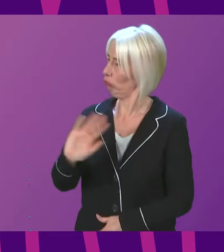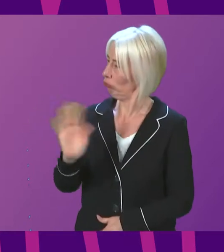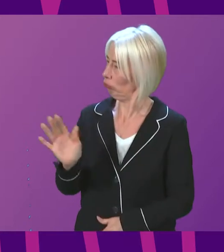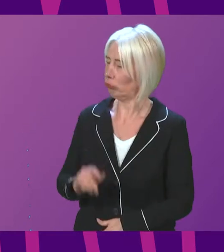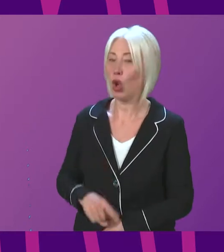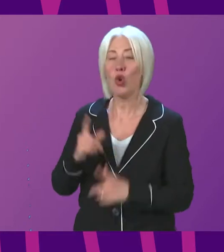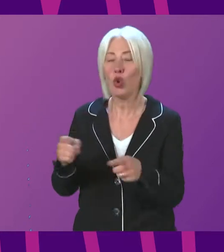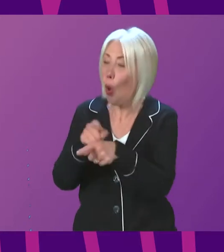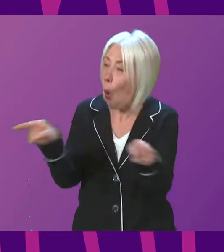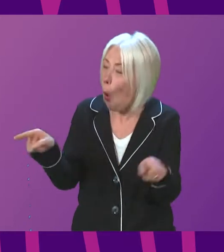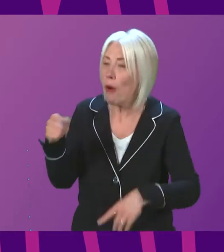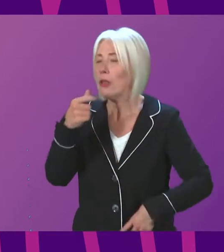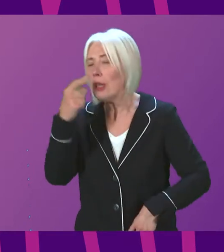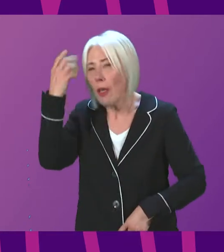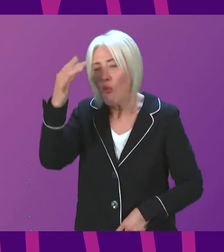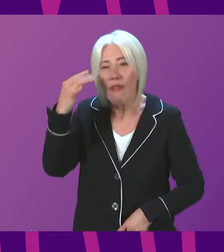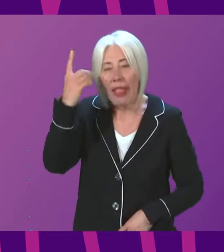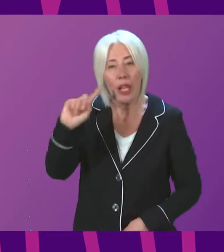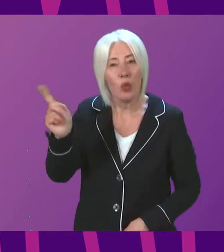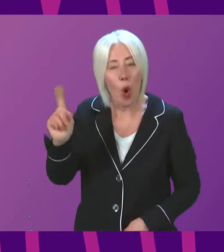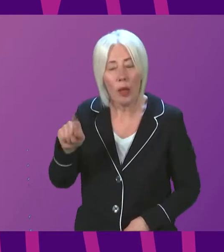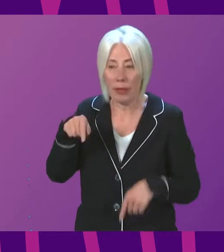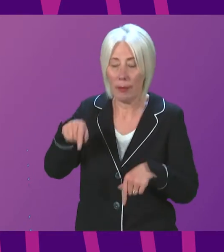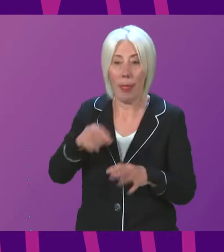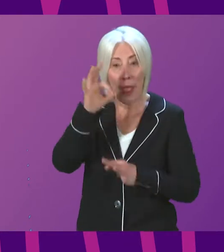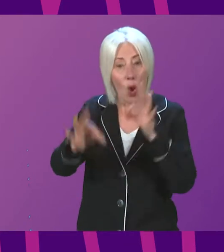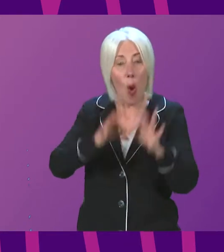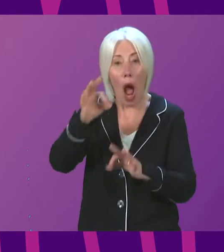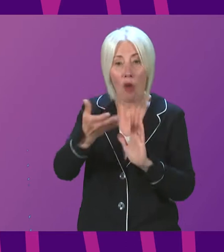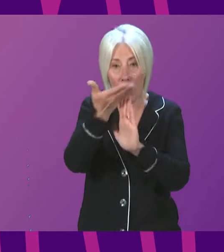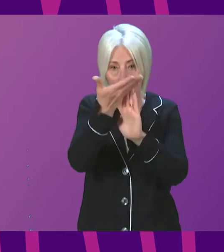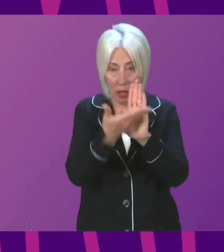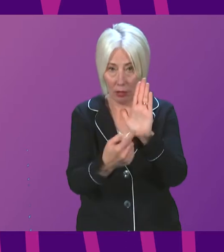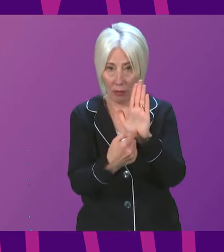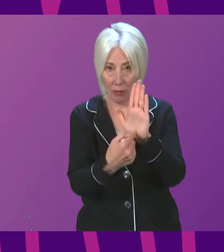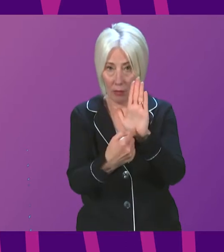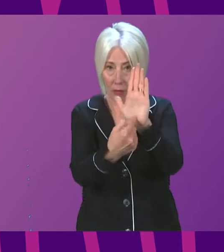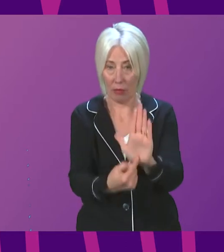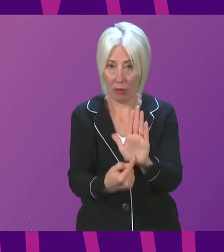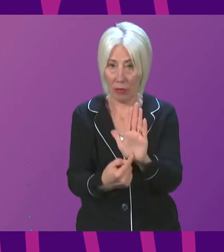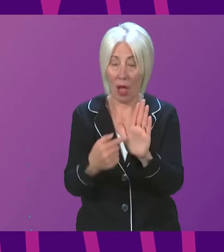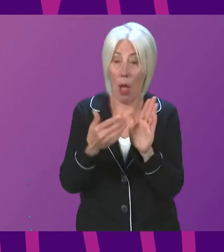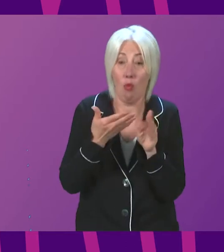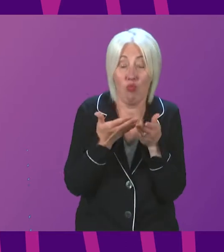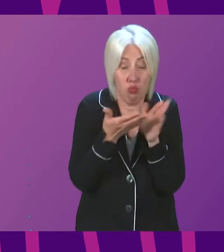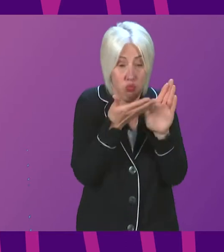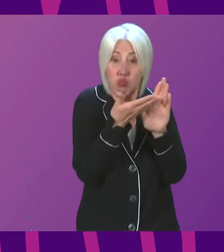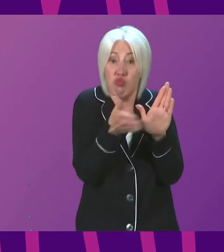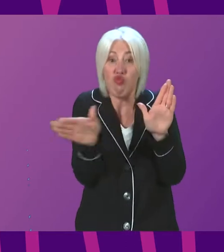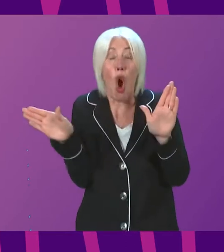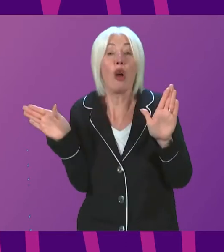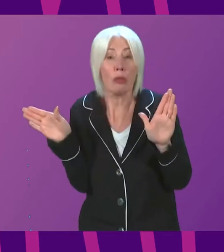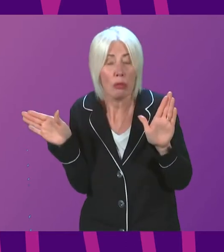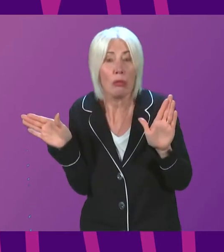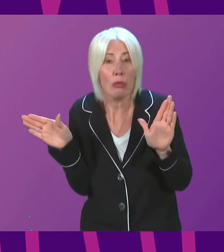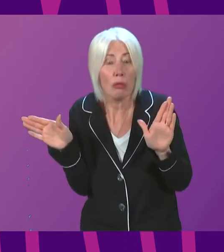on is that the inquiry terms of reference have been written to be broad, but they